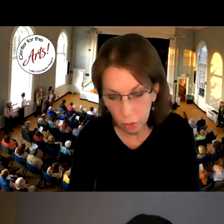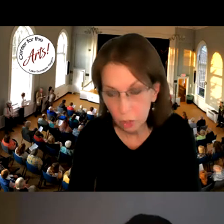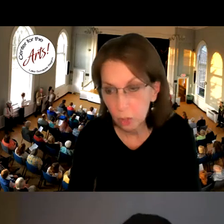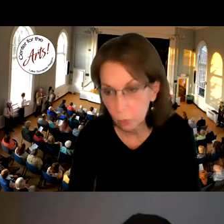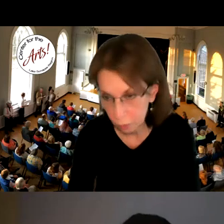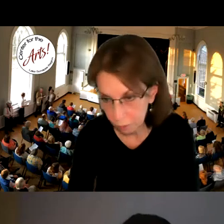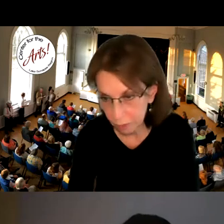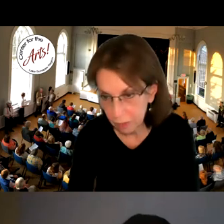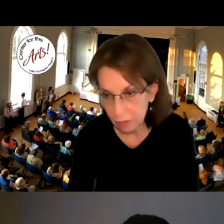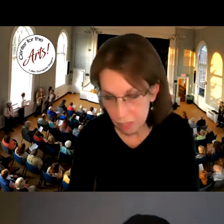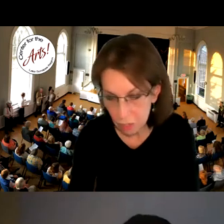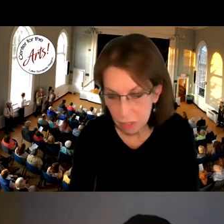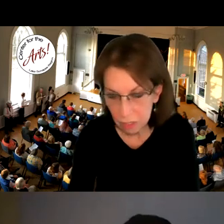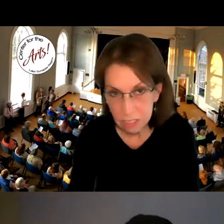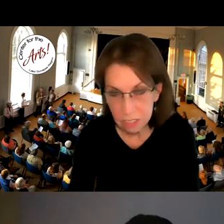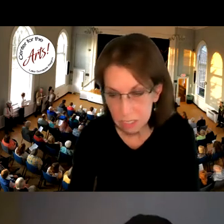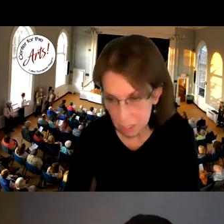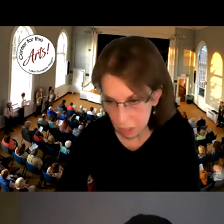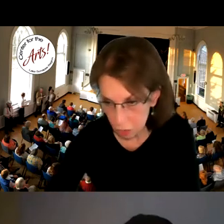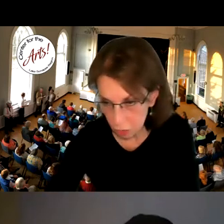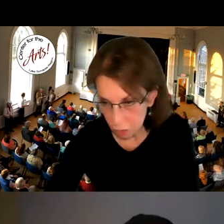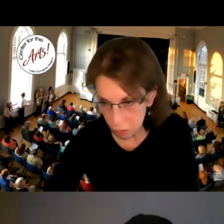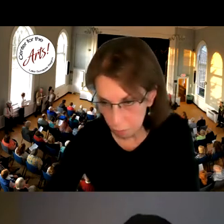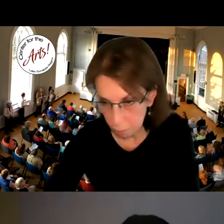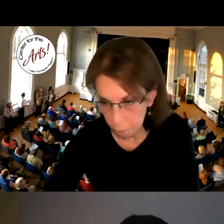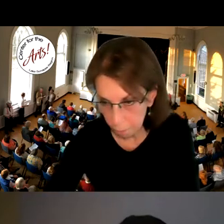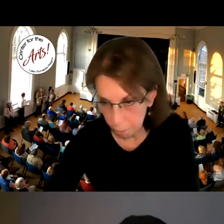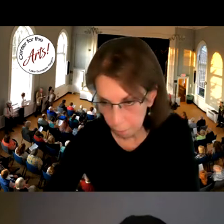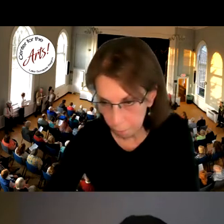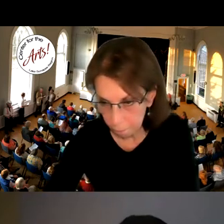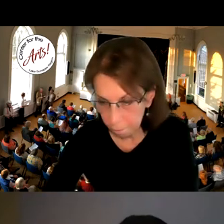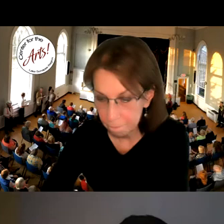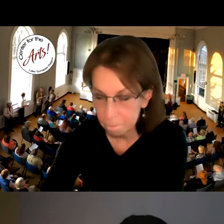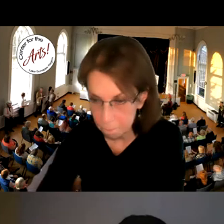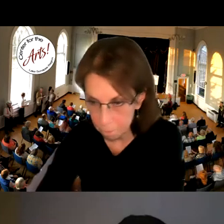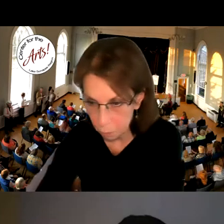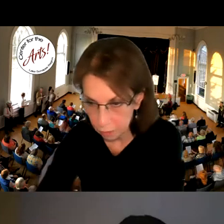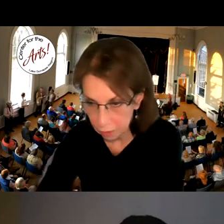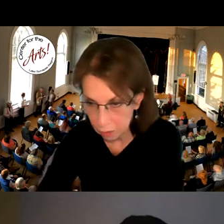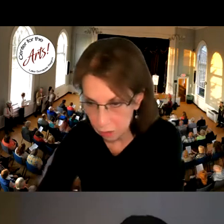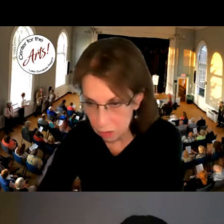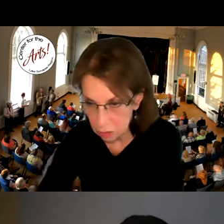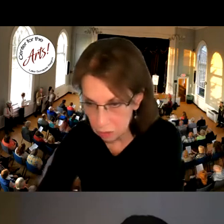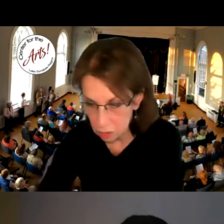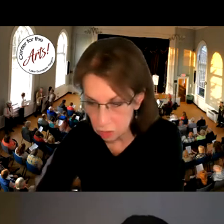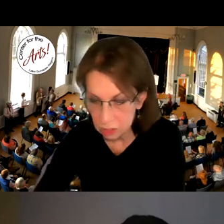Oh. Ian is a, well, he's an actor. He's a poet.